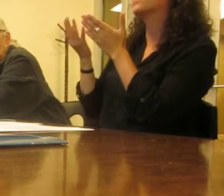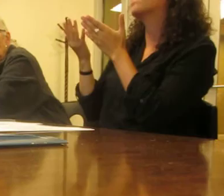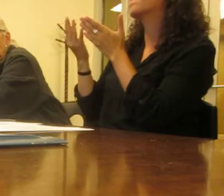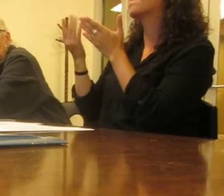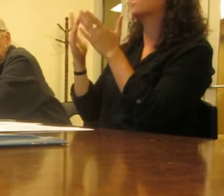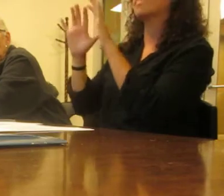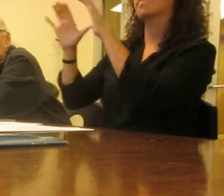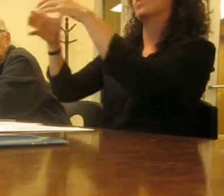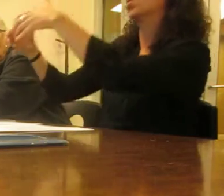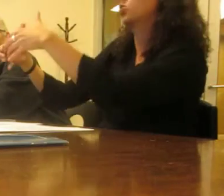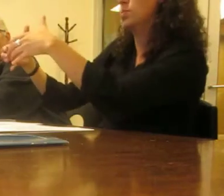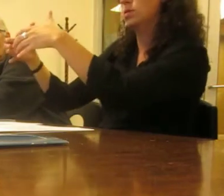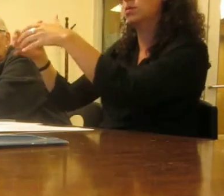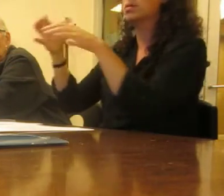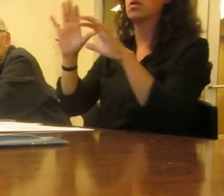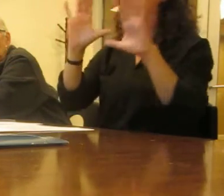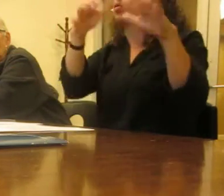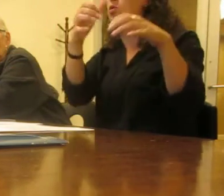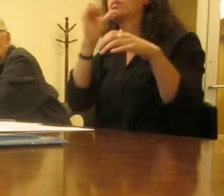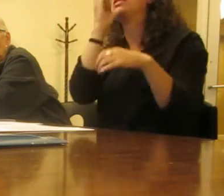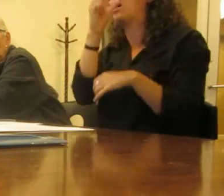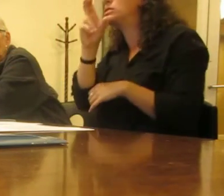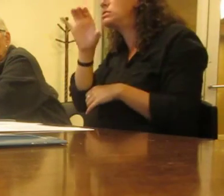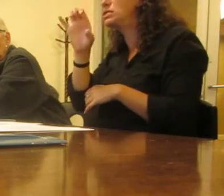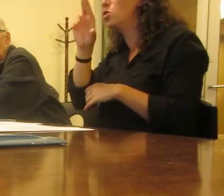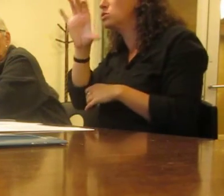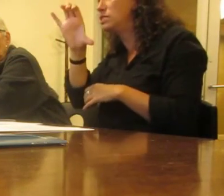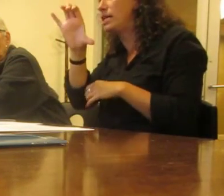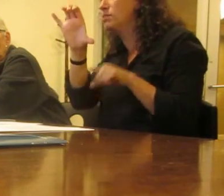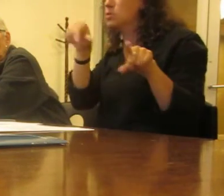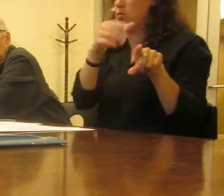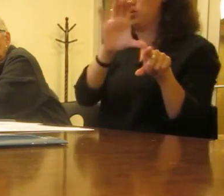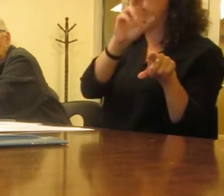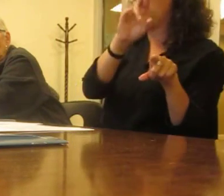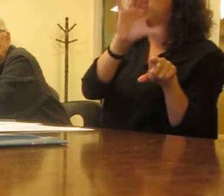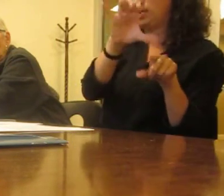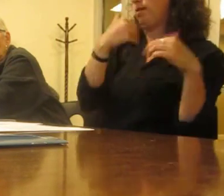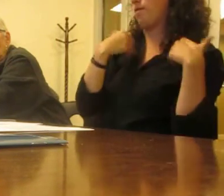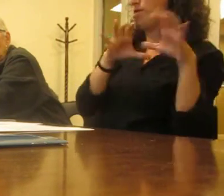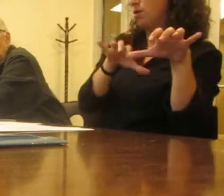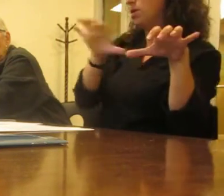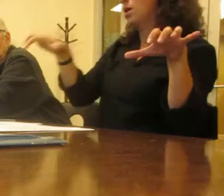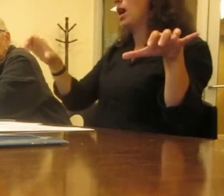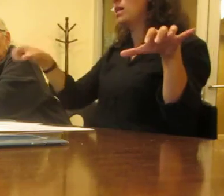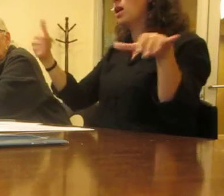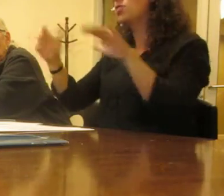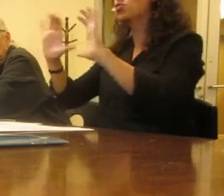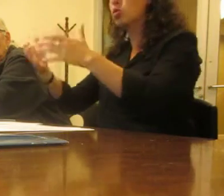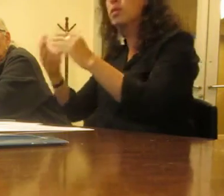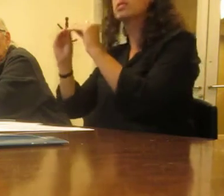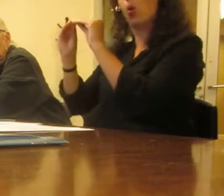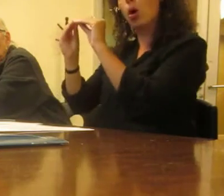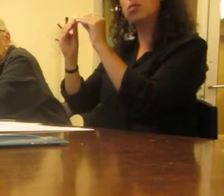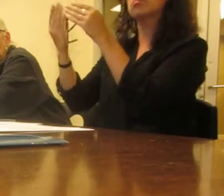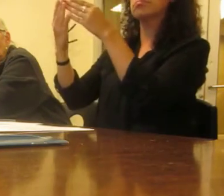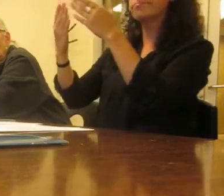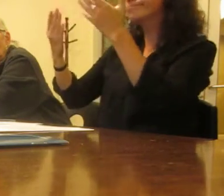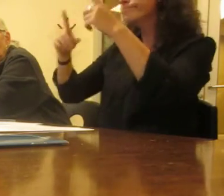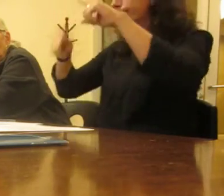other than the CRC that's more broad based community where does that